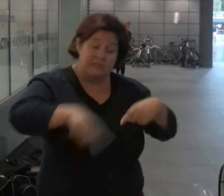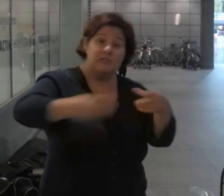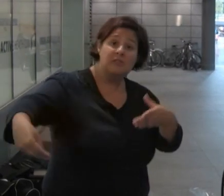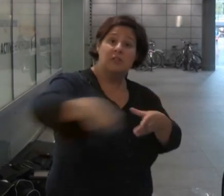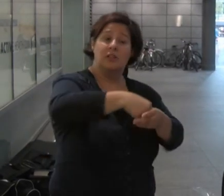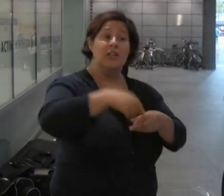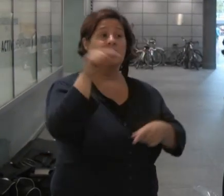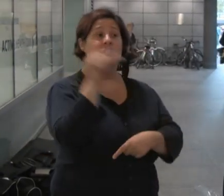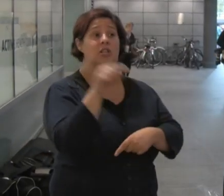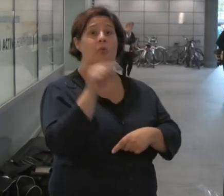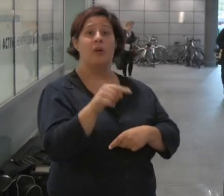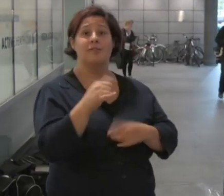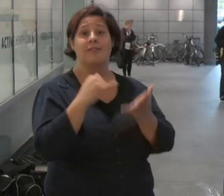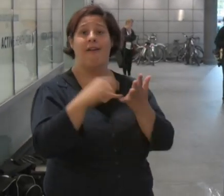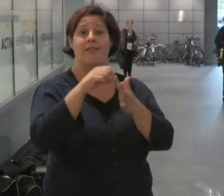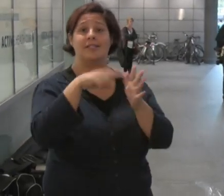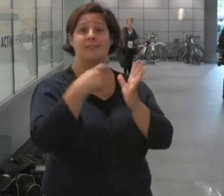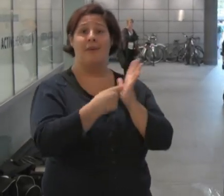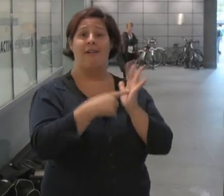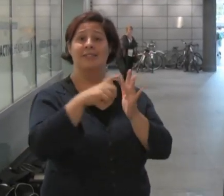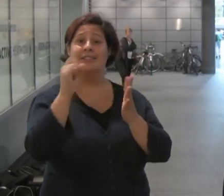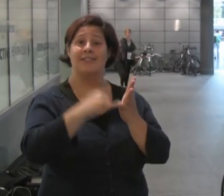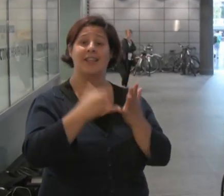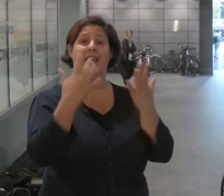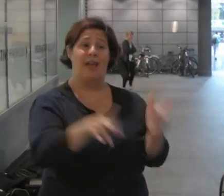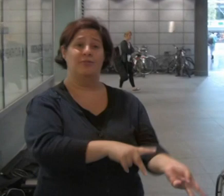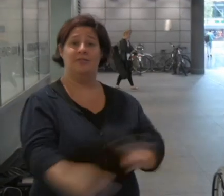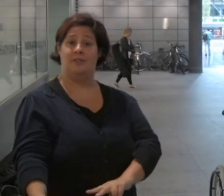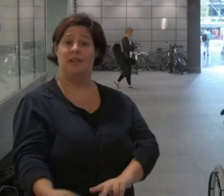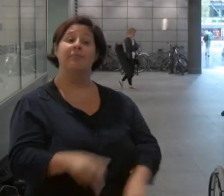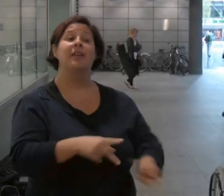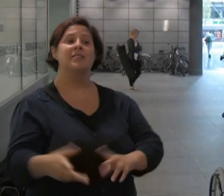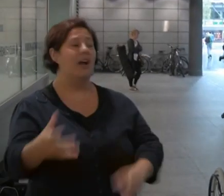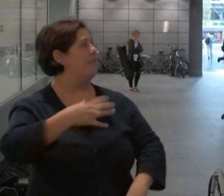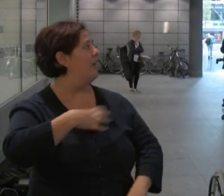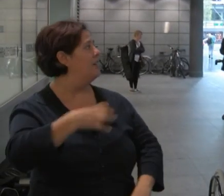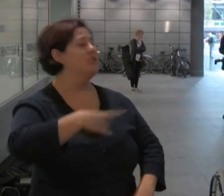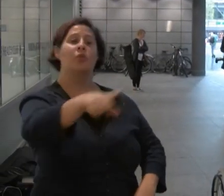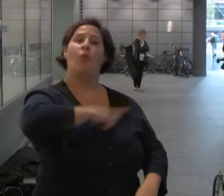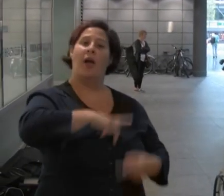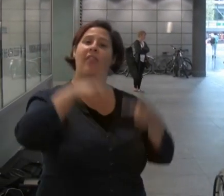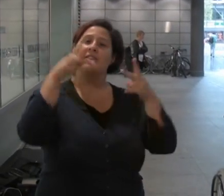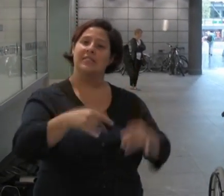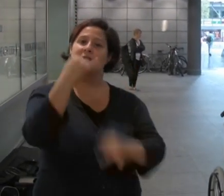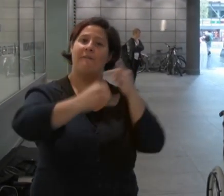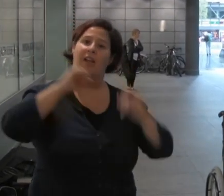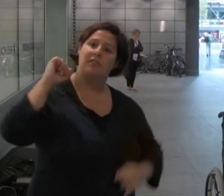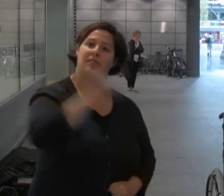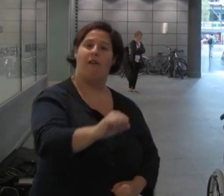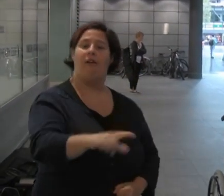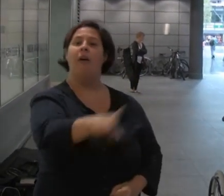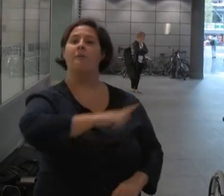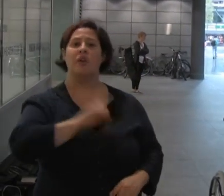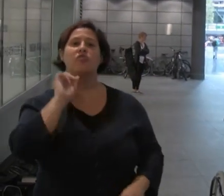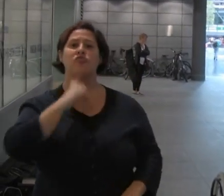She was Spartacus. And now she's dead, and she died in fear, because the system favoured her. Because